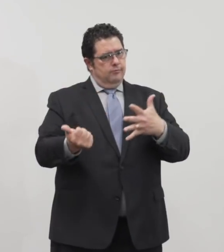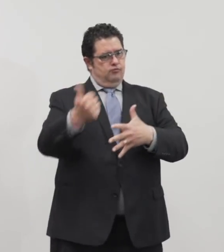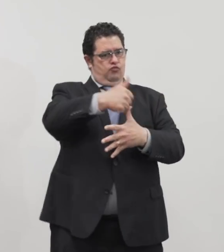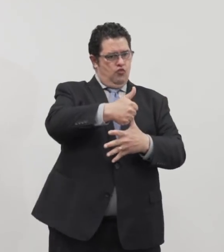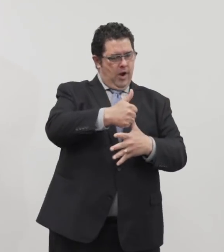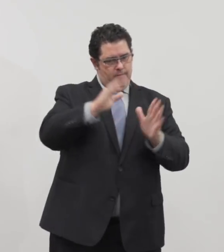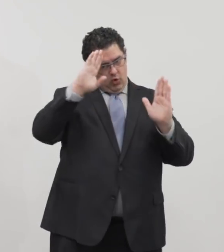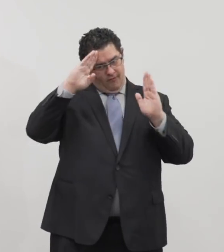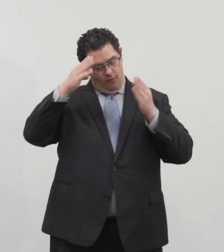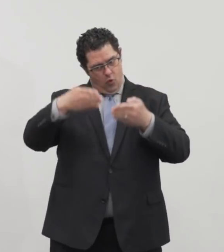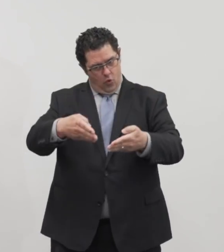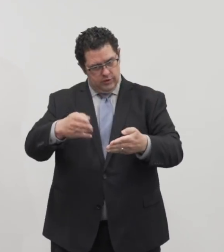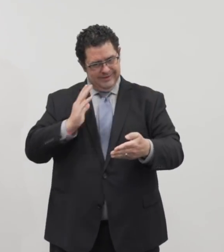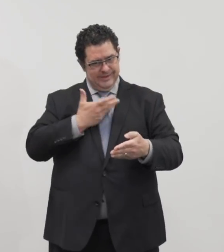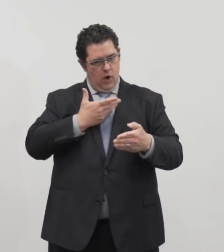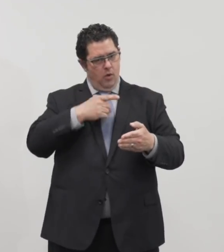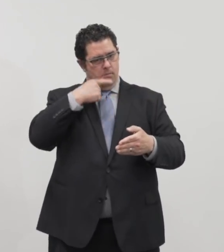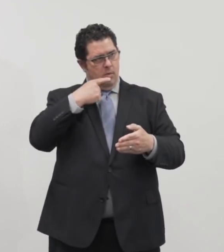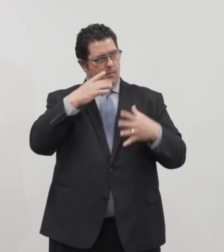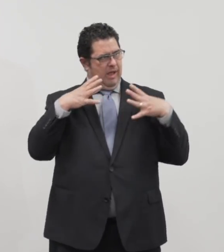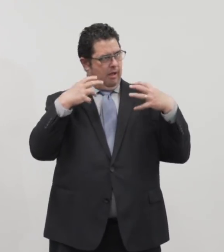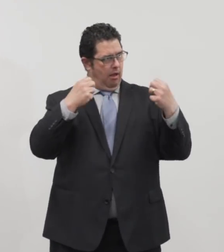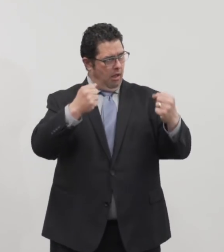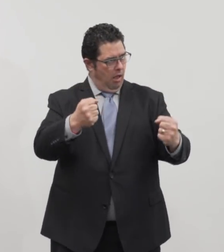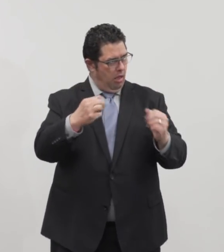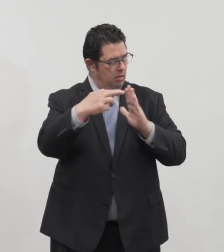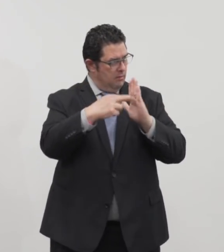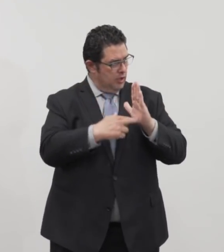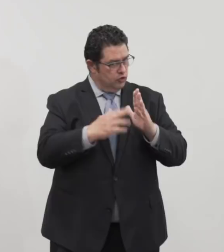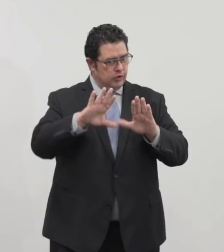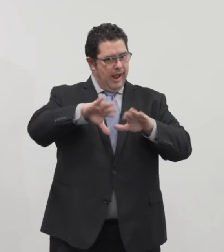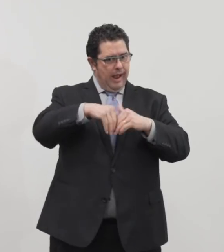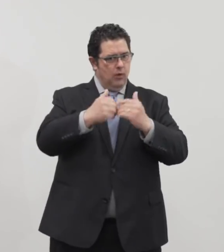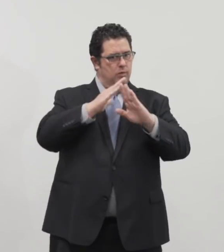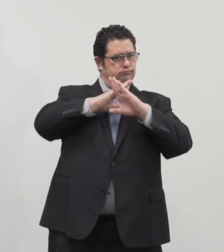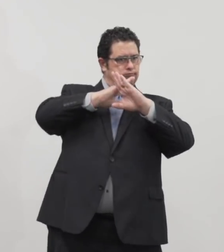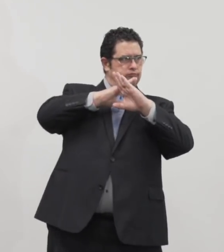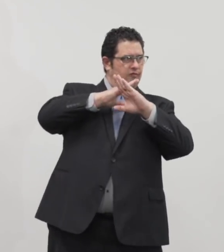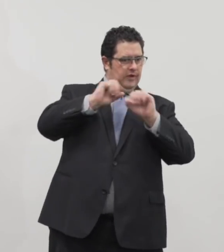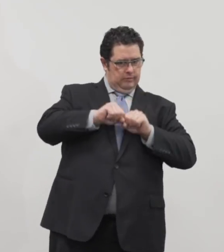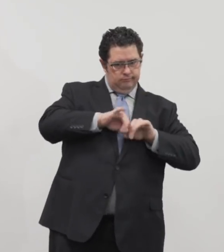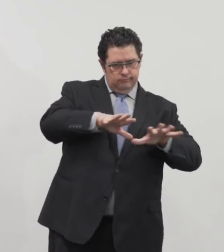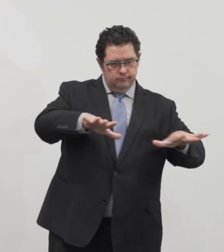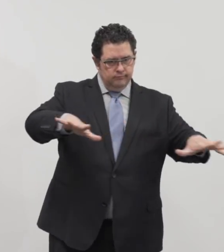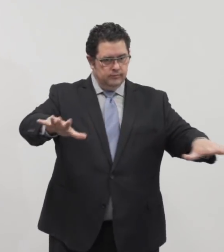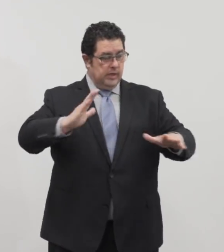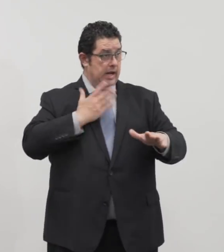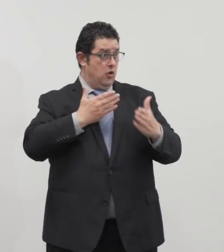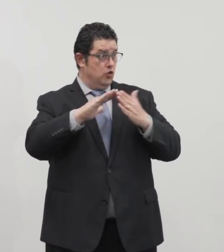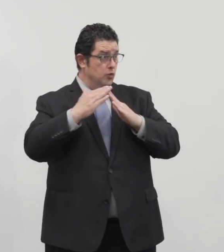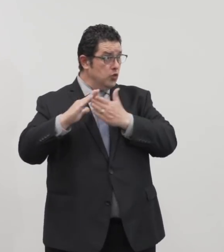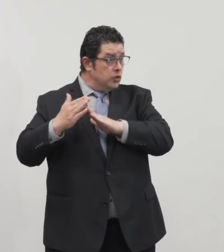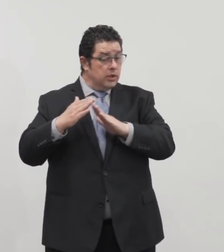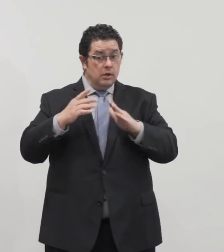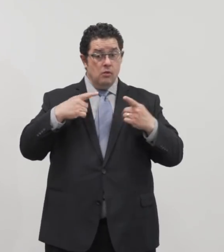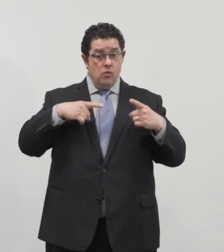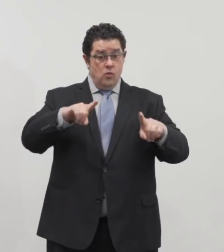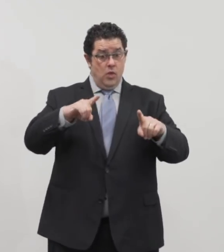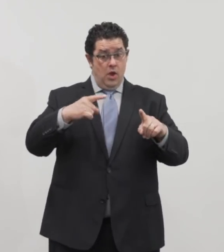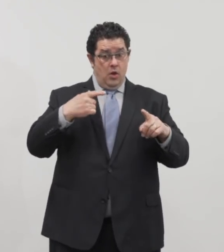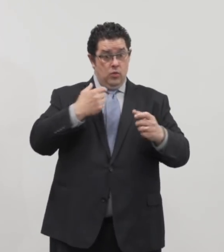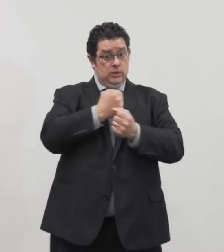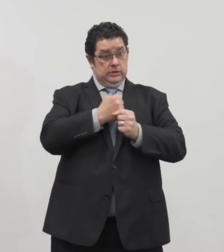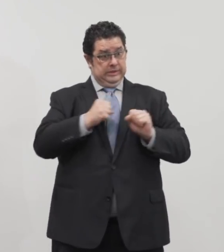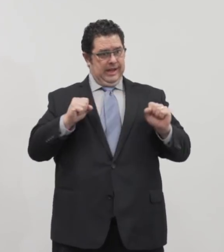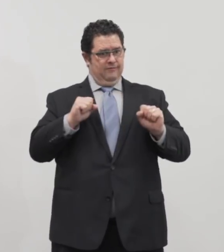that will drive us is our public health measures. How do we limit the spread of COVID-19 virus in our community while we safely start